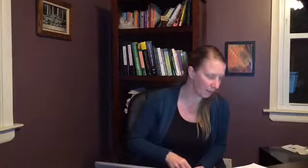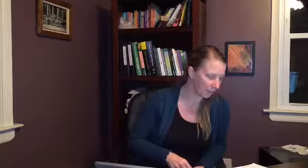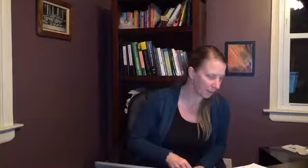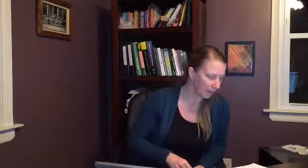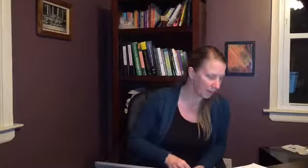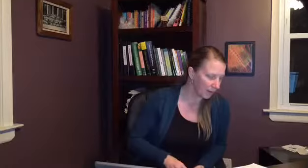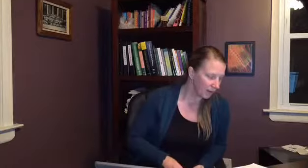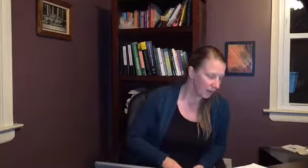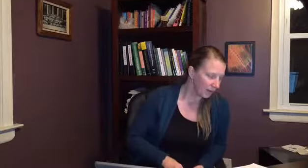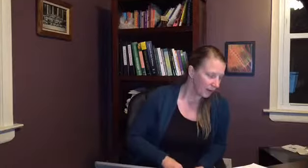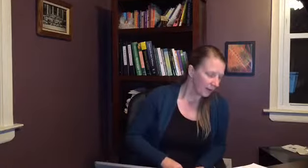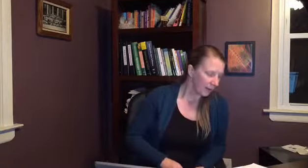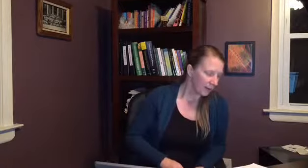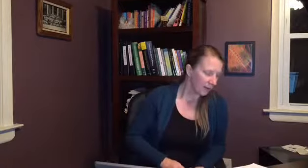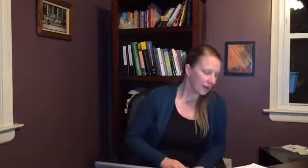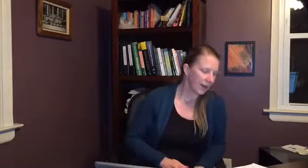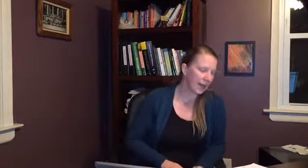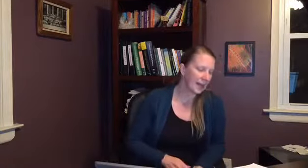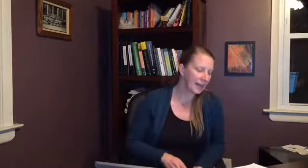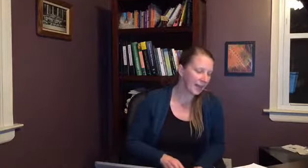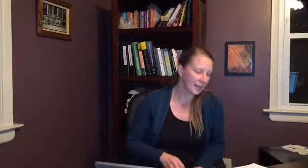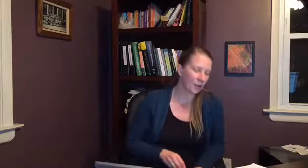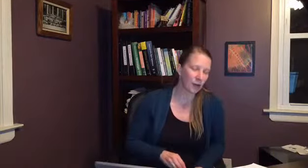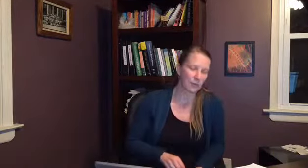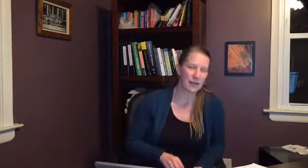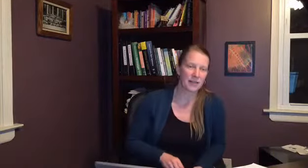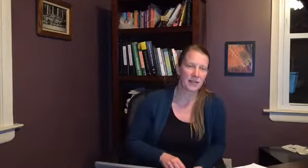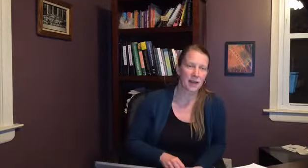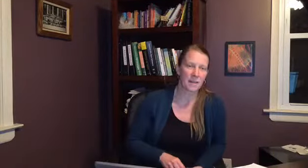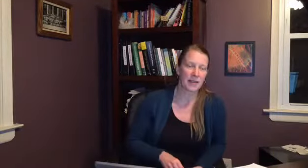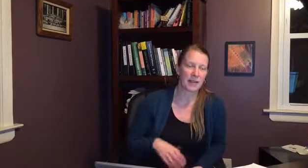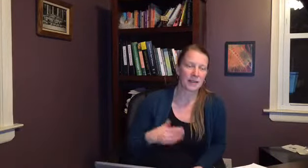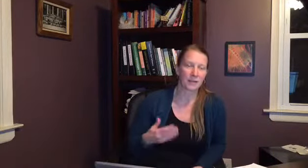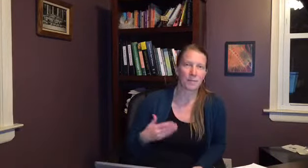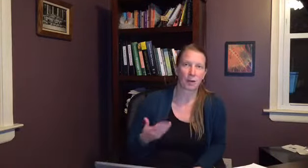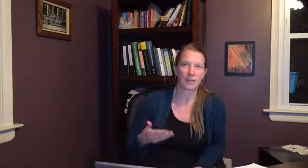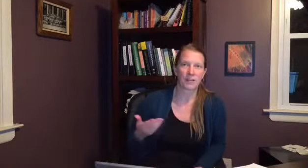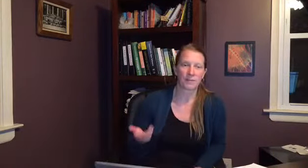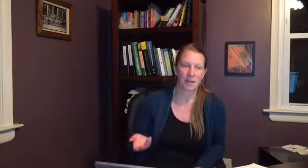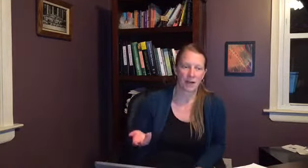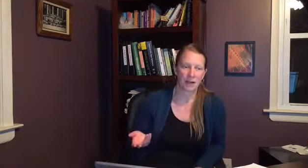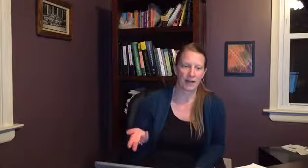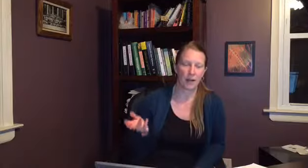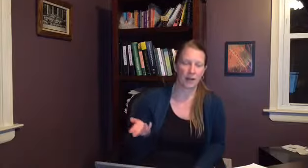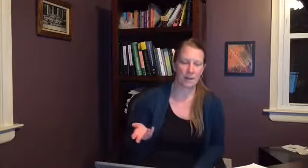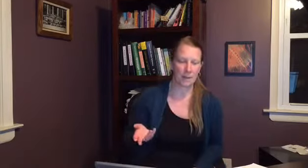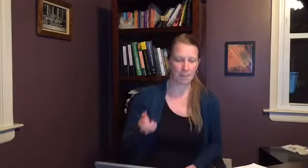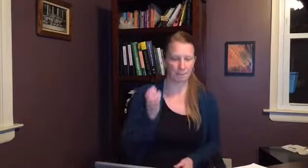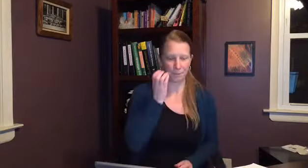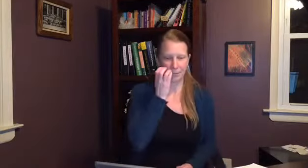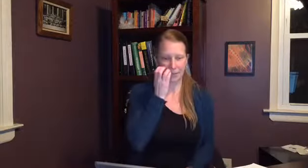can i get the herpes um in different parts of my body okay now